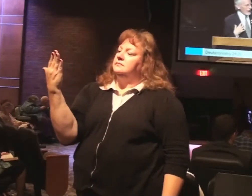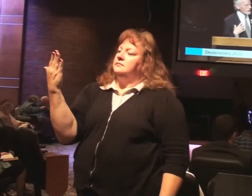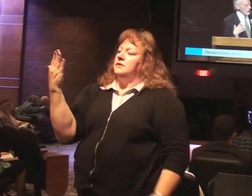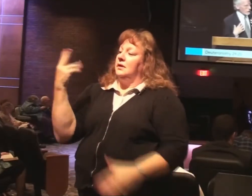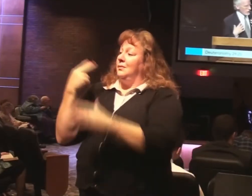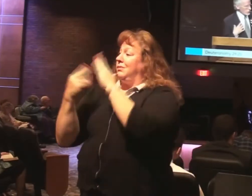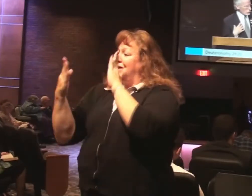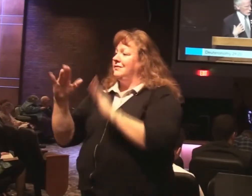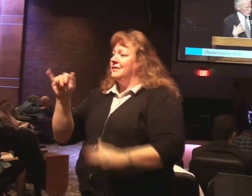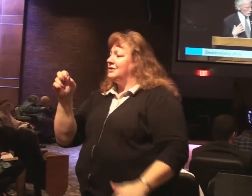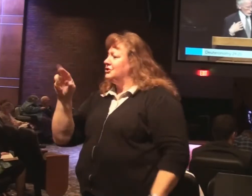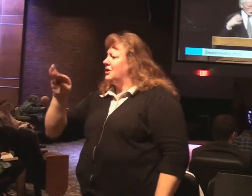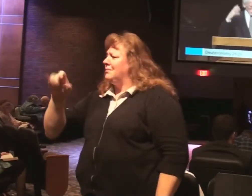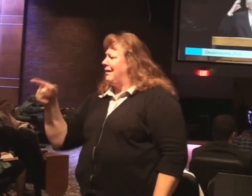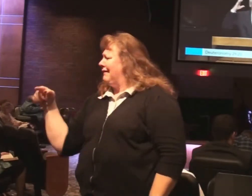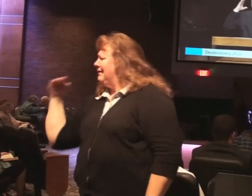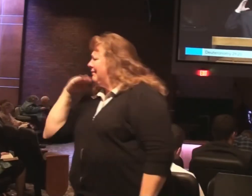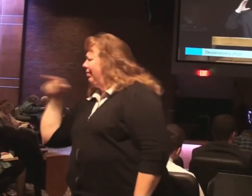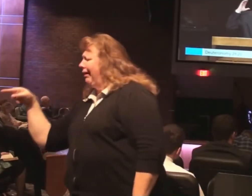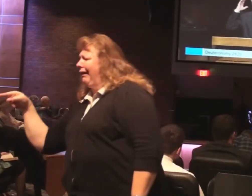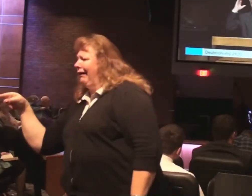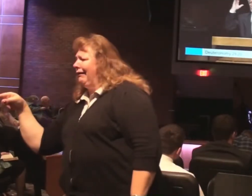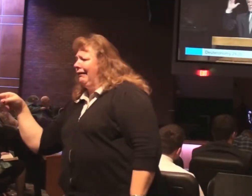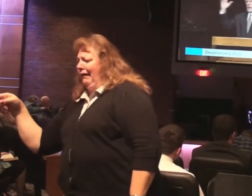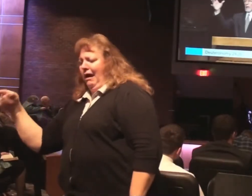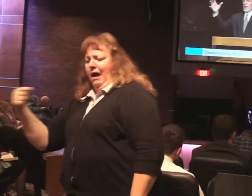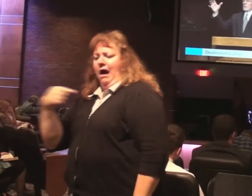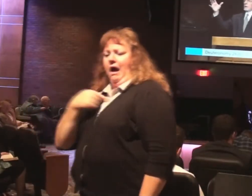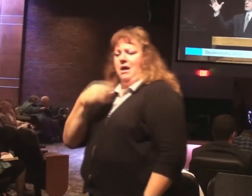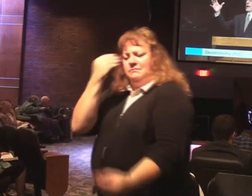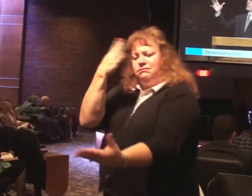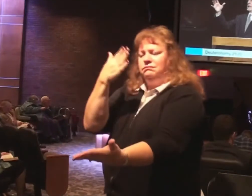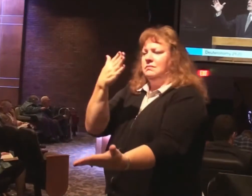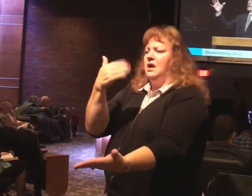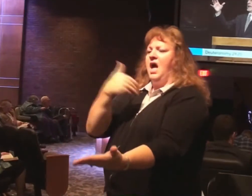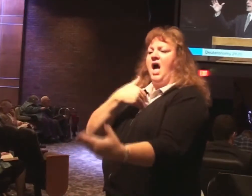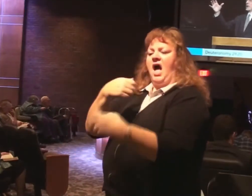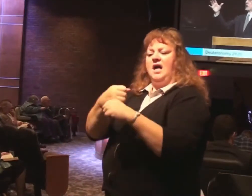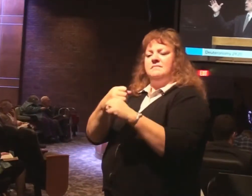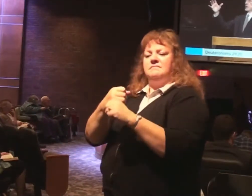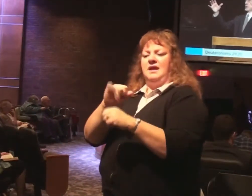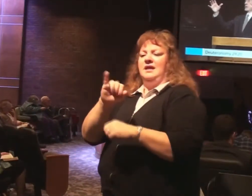is not telling you the truth. Look. I've got a message from God. built. I made these iron horns.